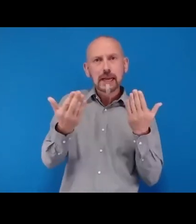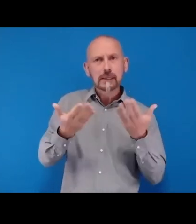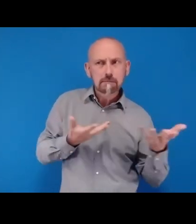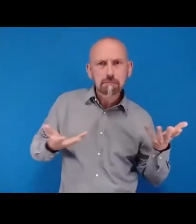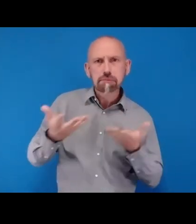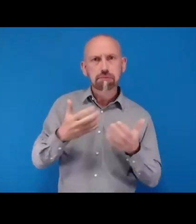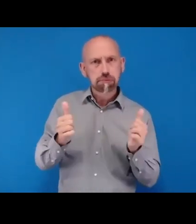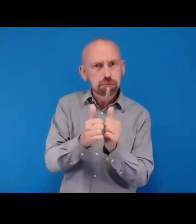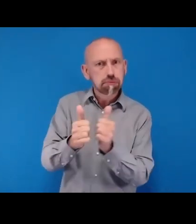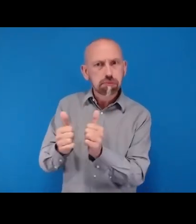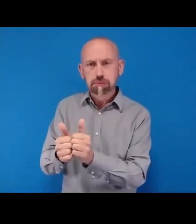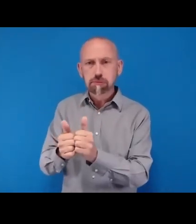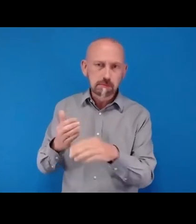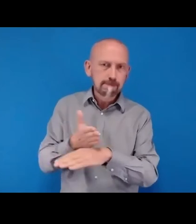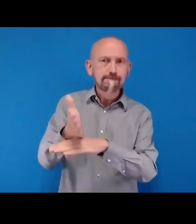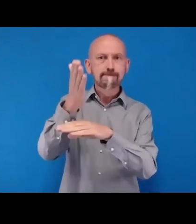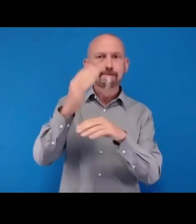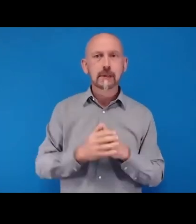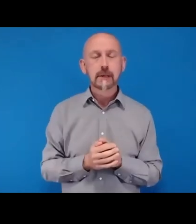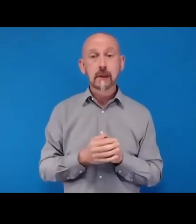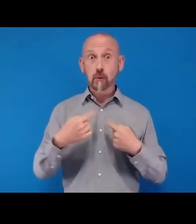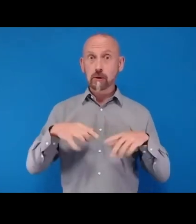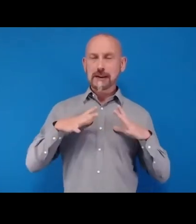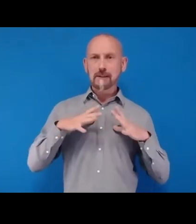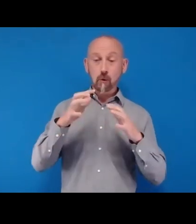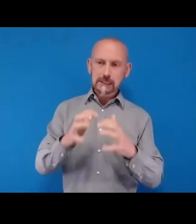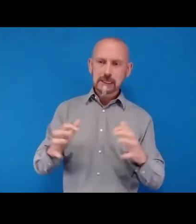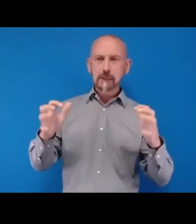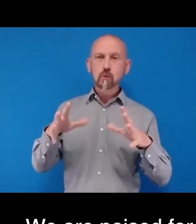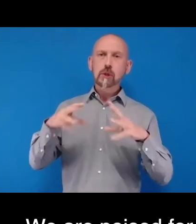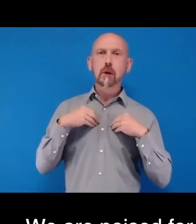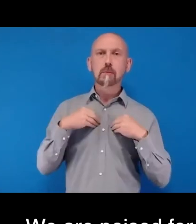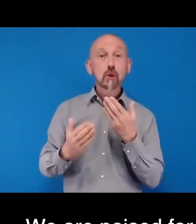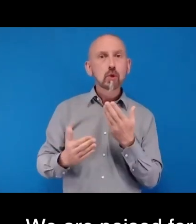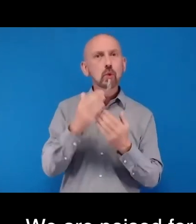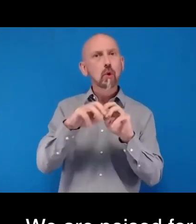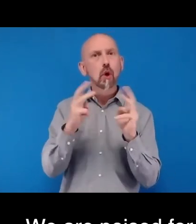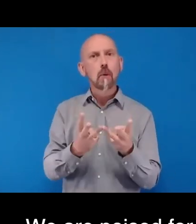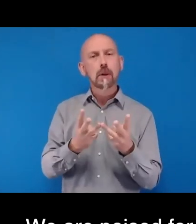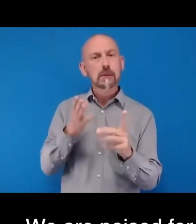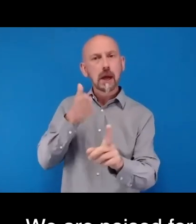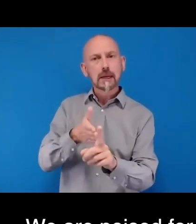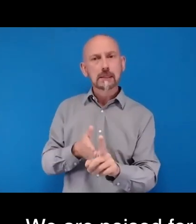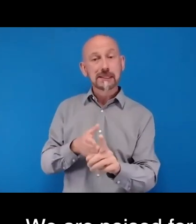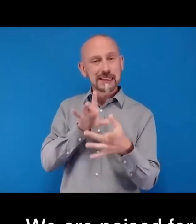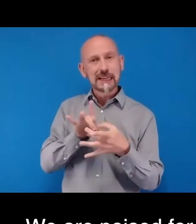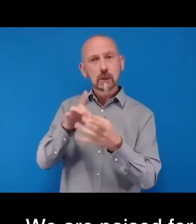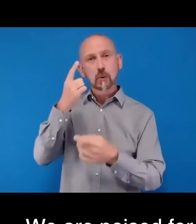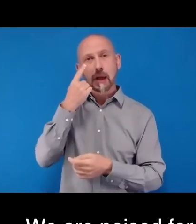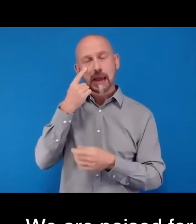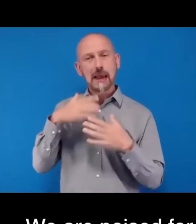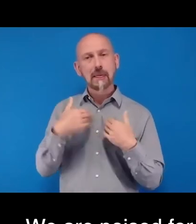poised for the Assembly to adopt new global targets for eye health, to give the world a newfound ambition